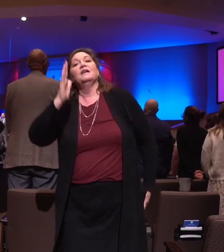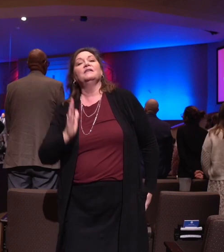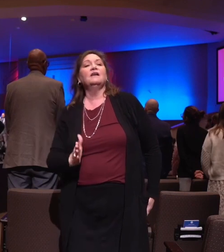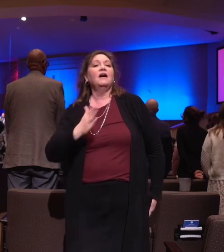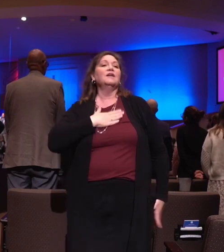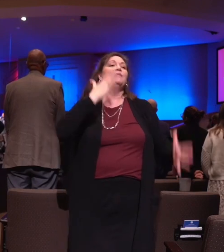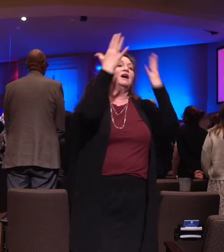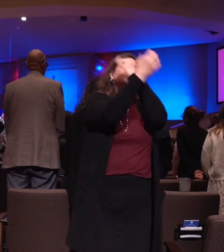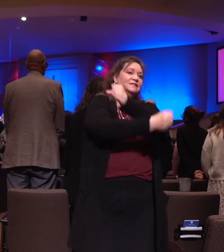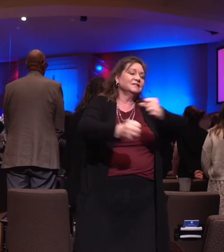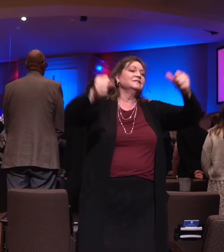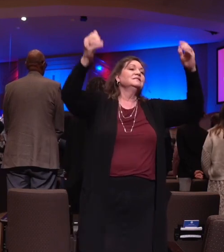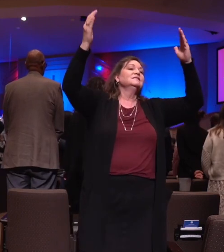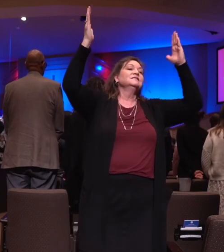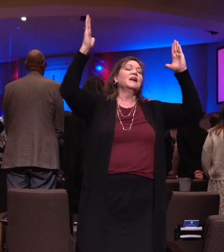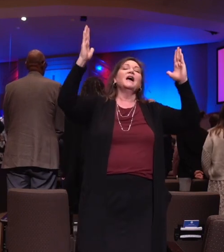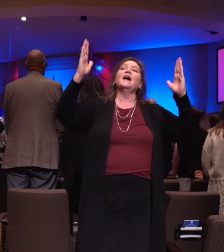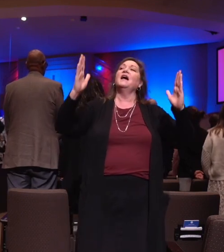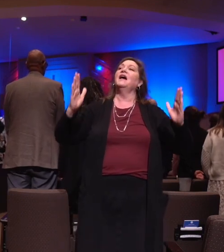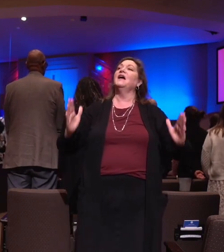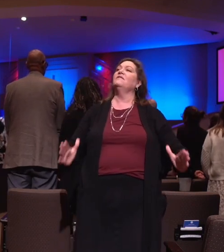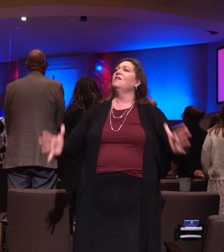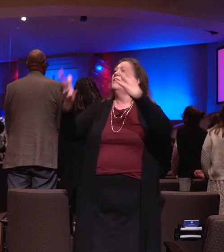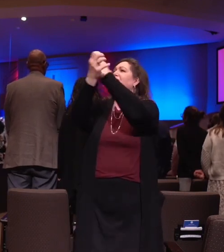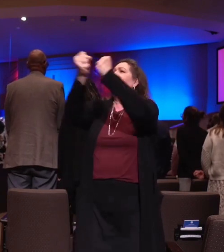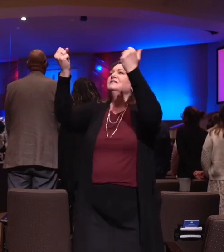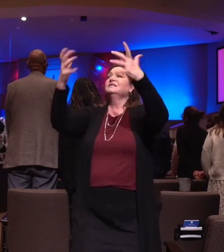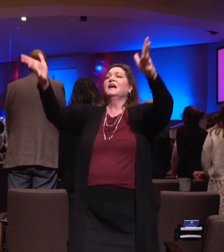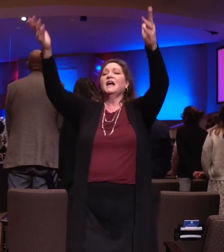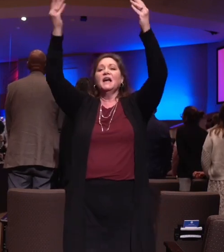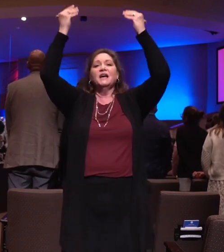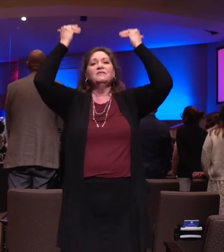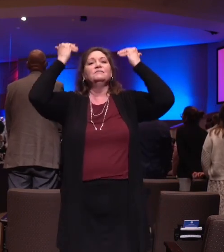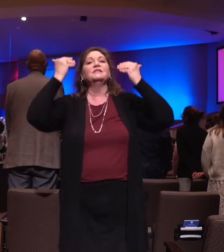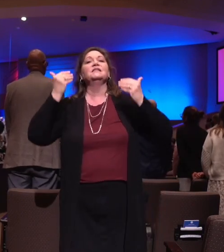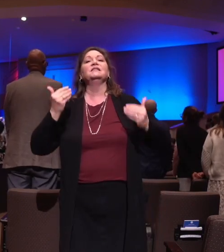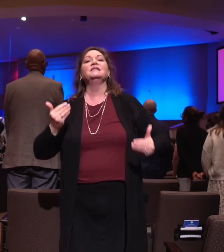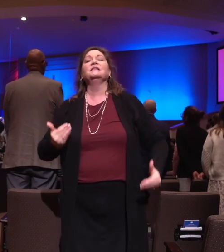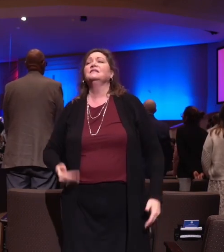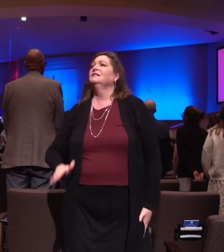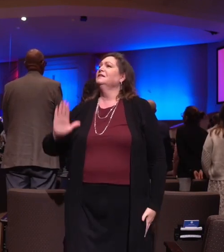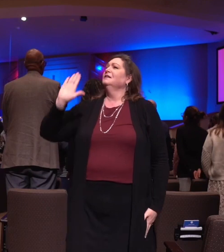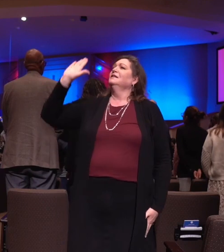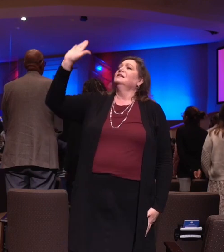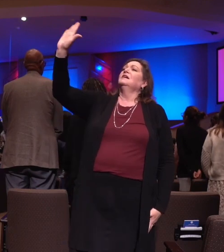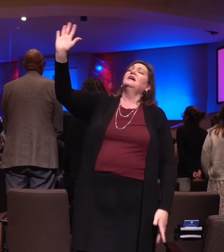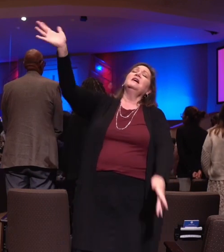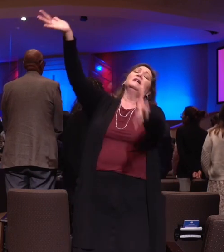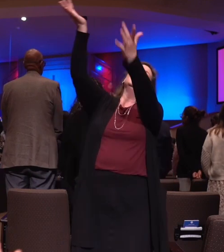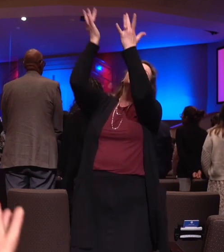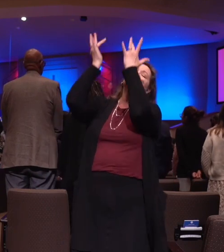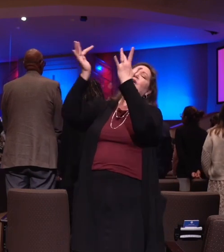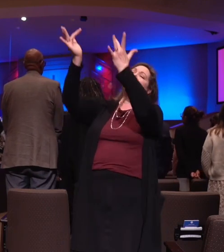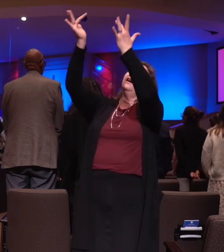has ransomed me. And like a flood, His mercy